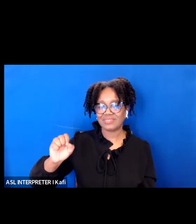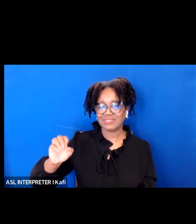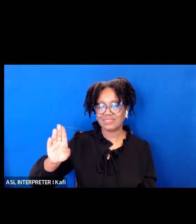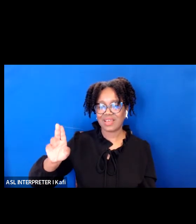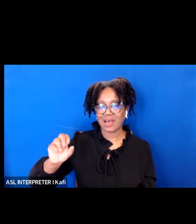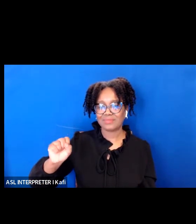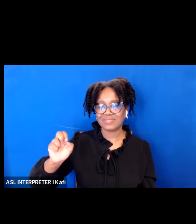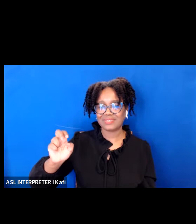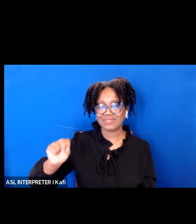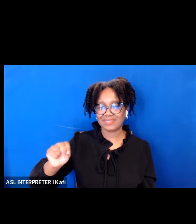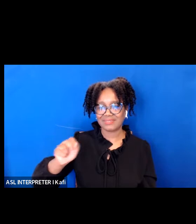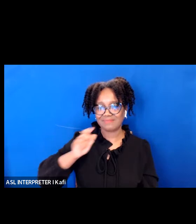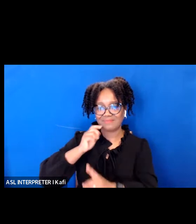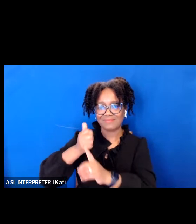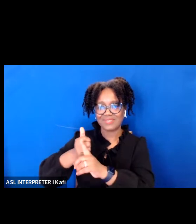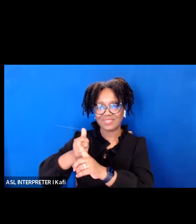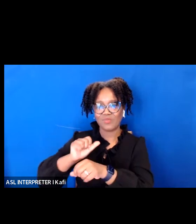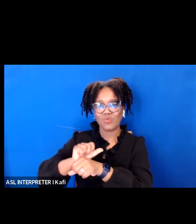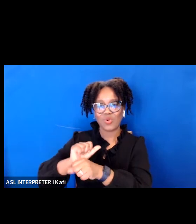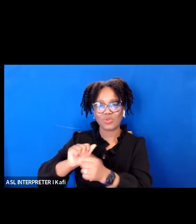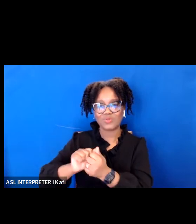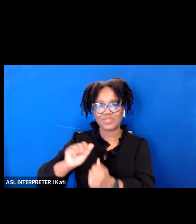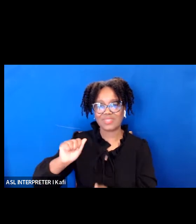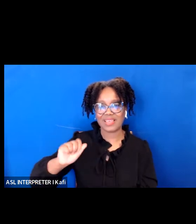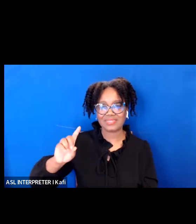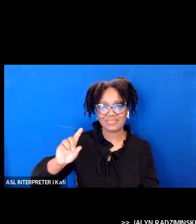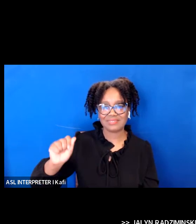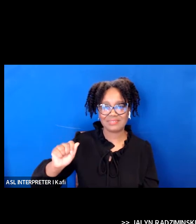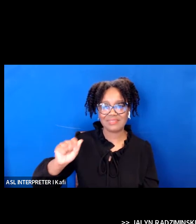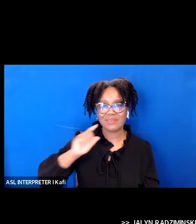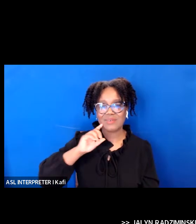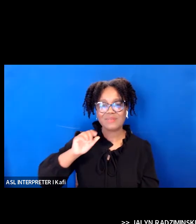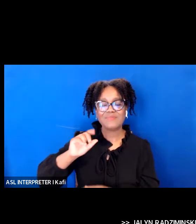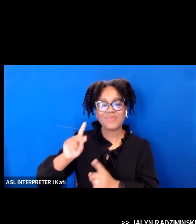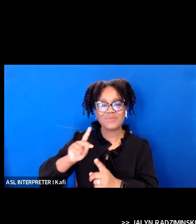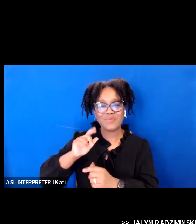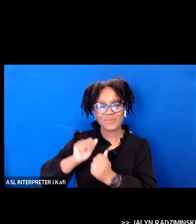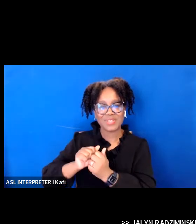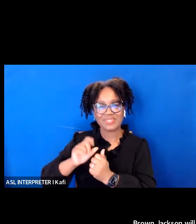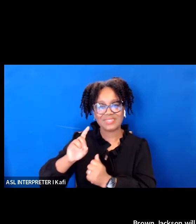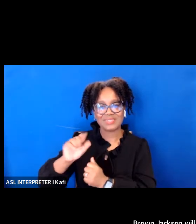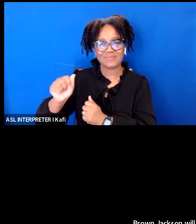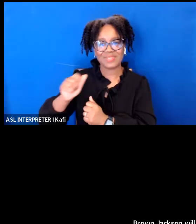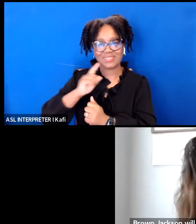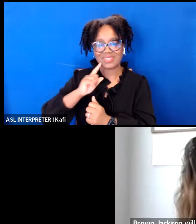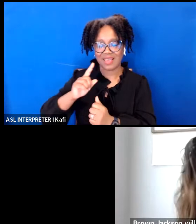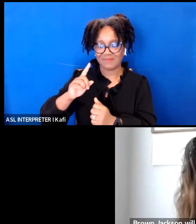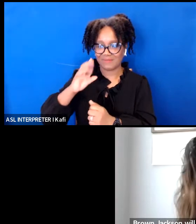her a lot over the past year and a half so very excited to bring you up to the stage